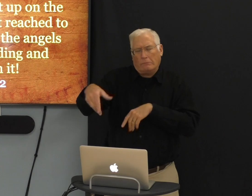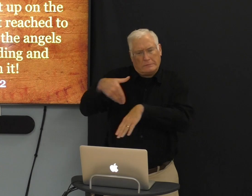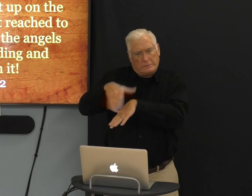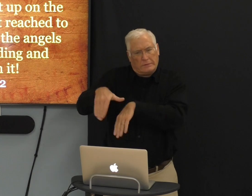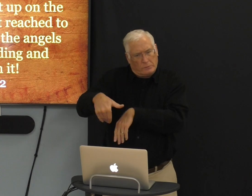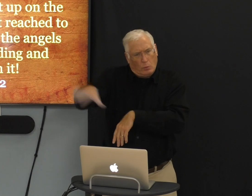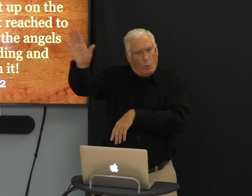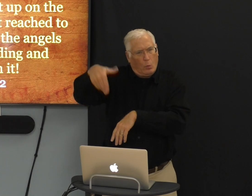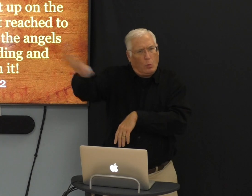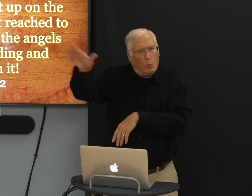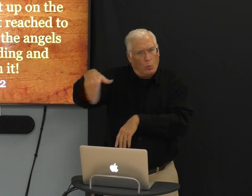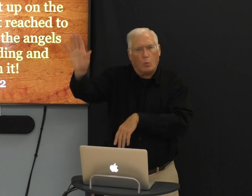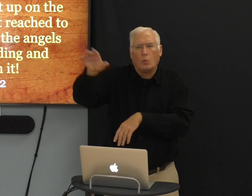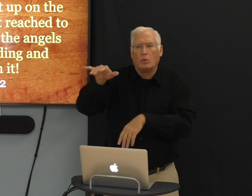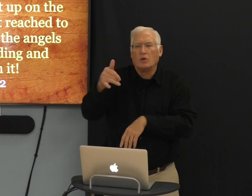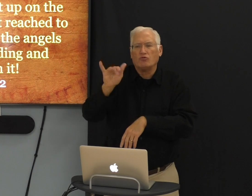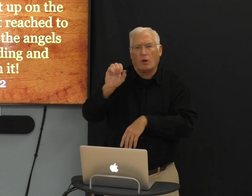and sent Jacob away.